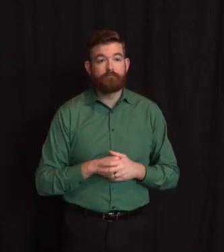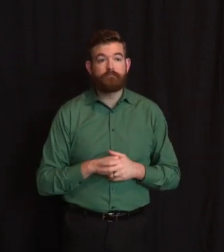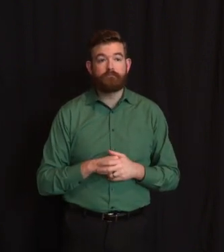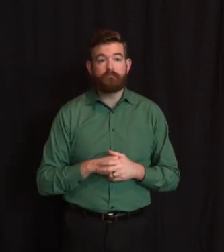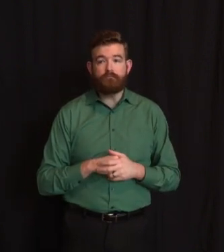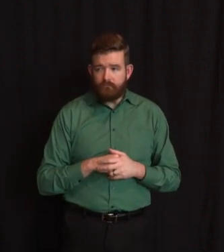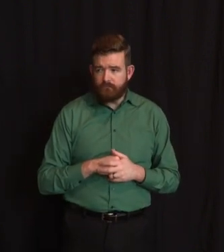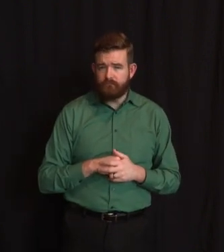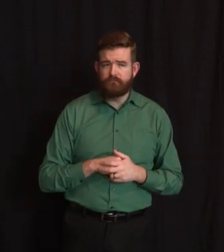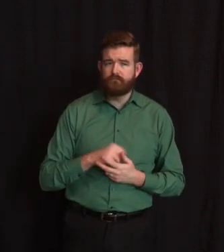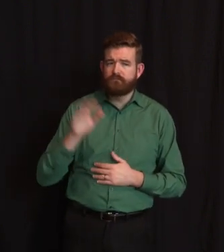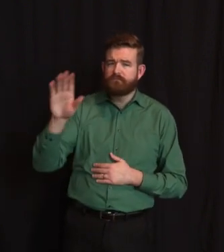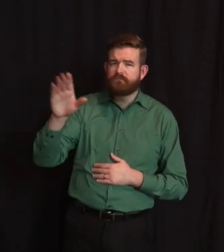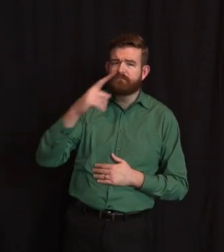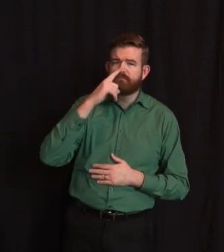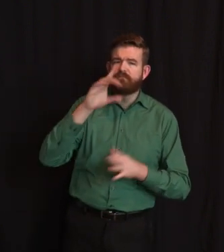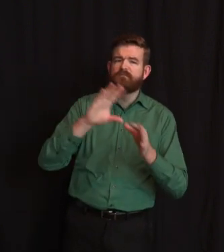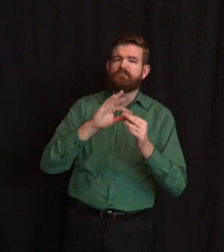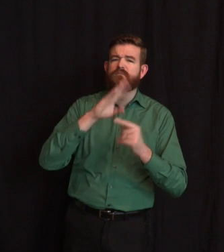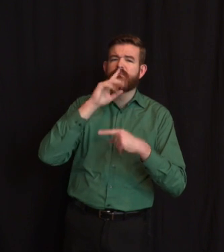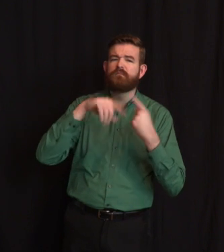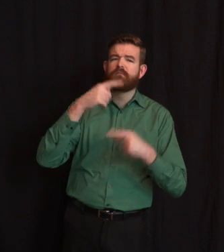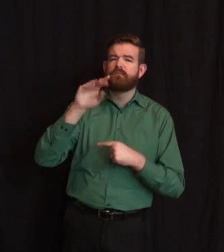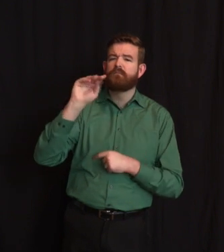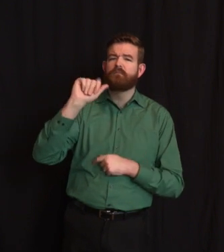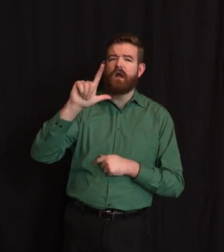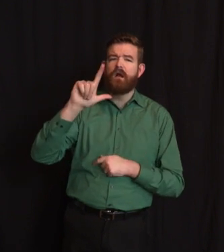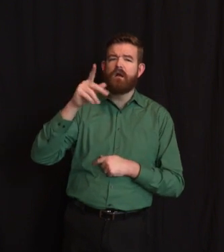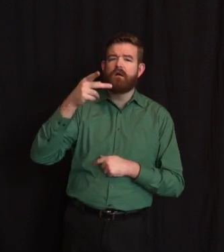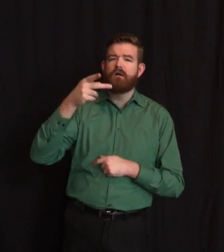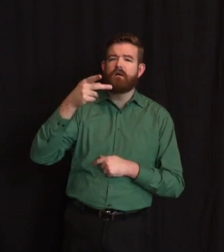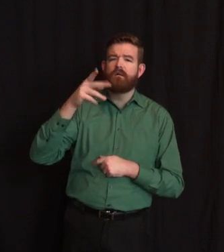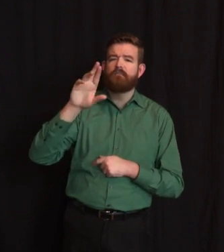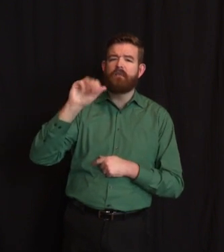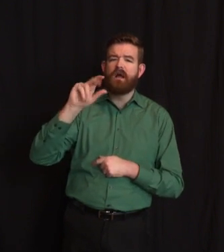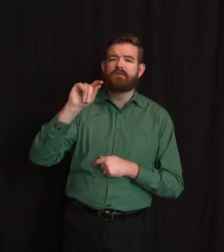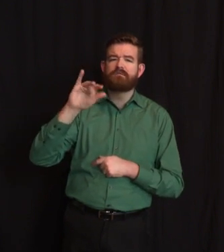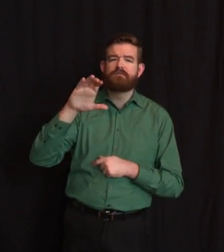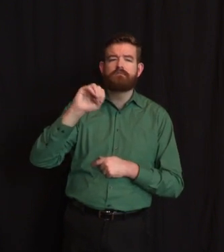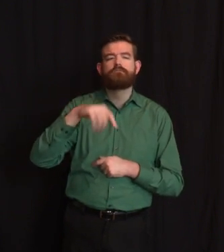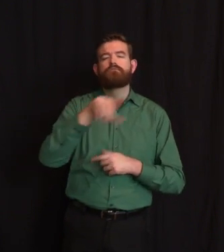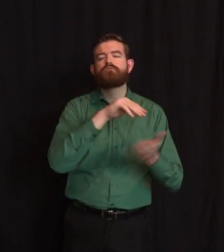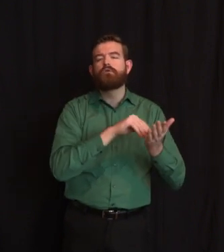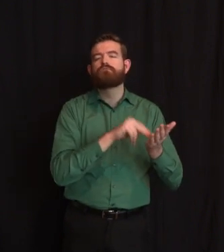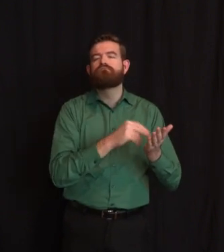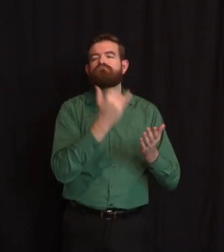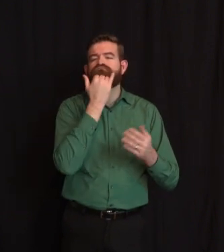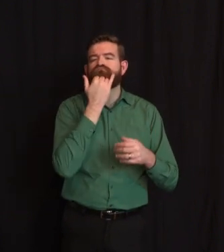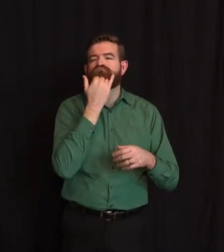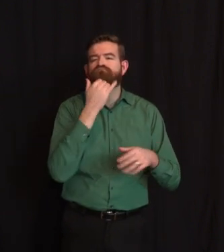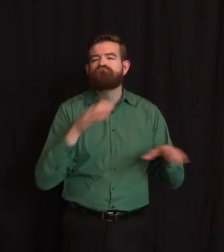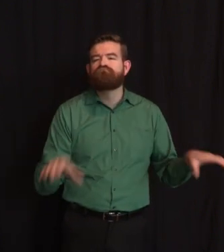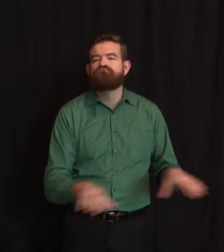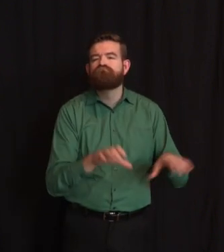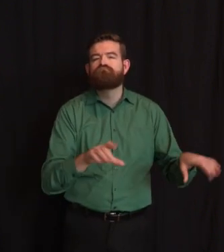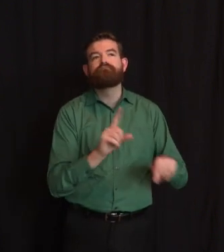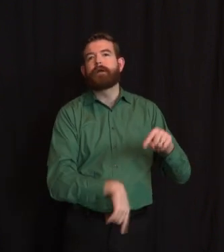in that bill, they only apply to situations in which there's a shortage of ventilators, and hospitals have to make decisions involving triage at that end.